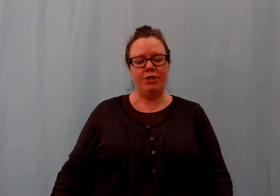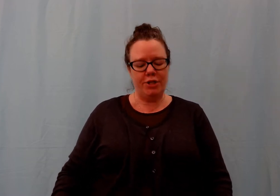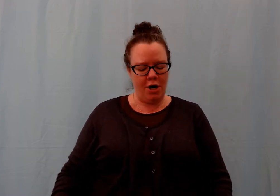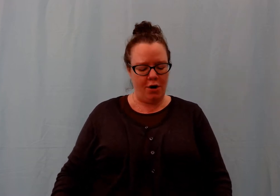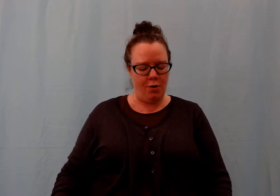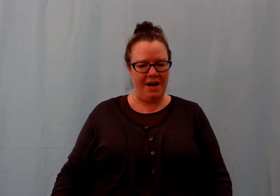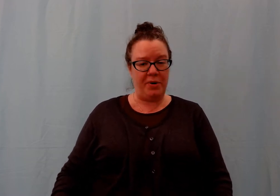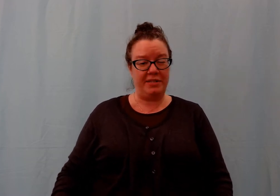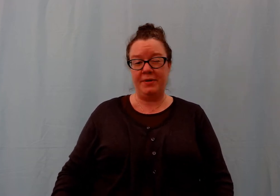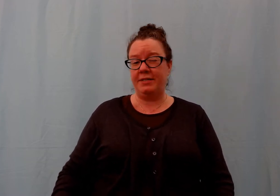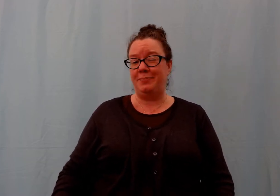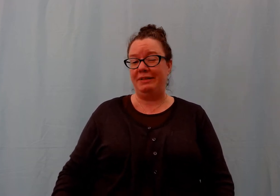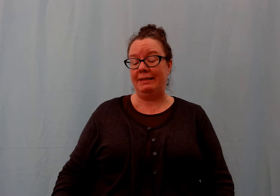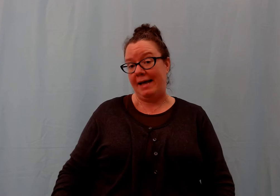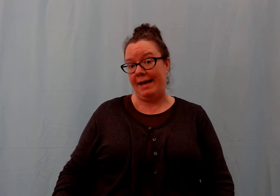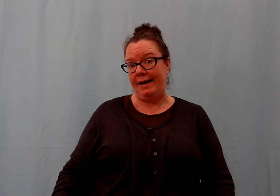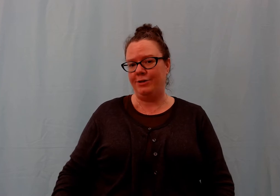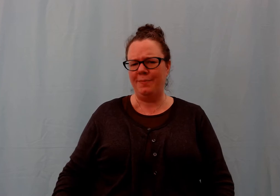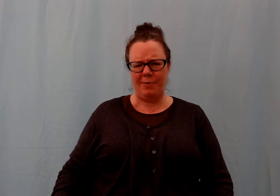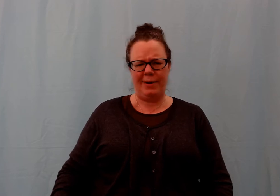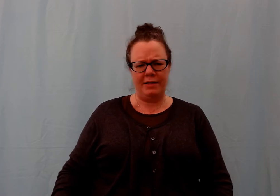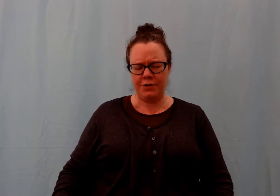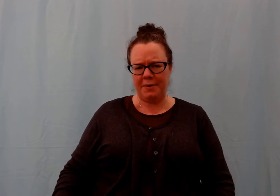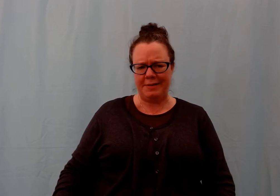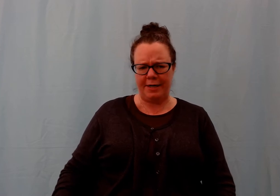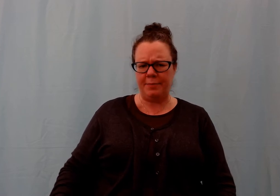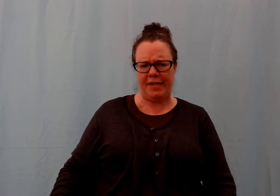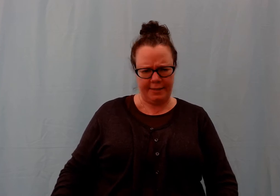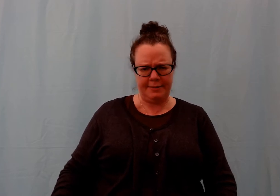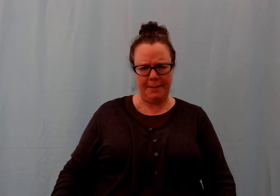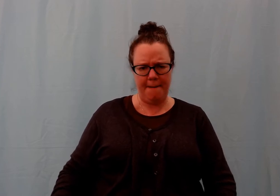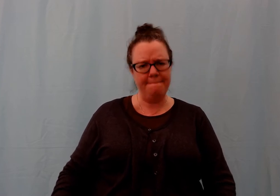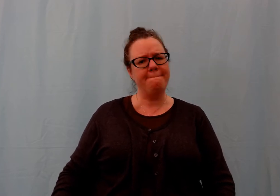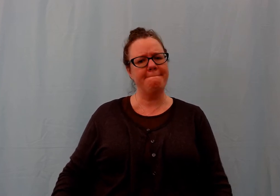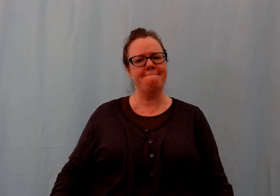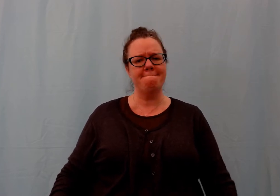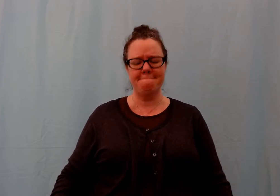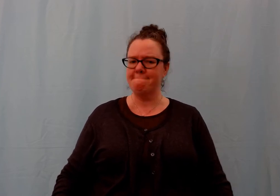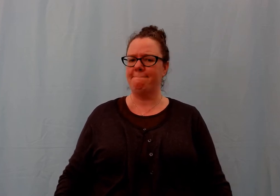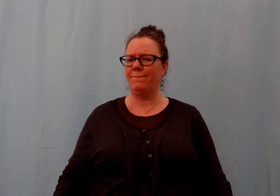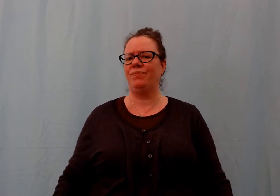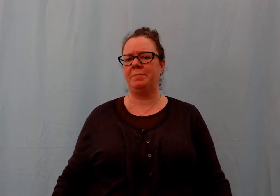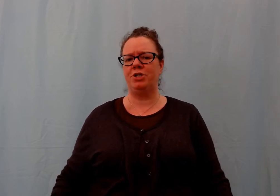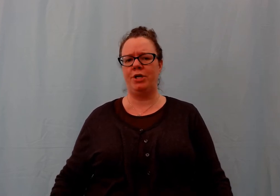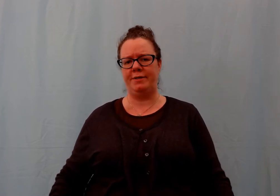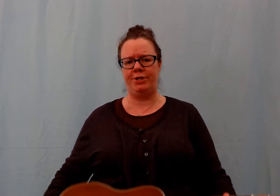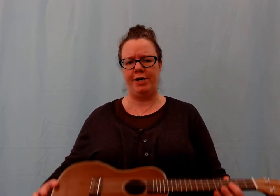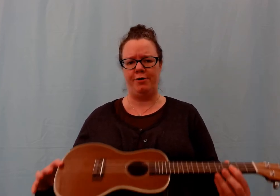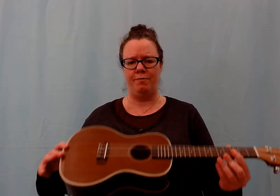So I brought something to play. Do you remember what instrument Miss Erin plays? I'm gonna show it to you.